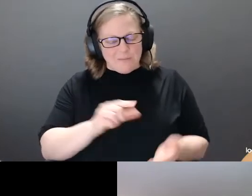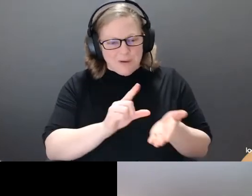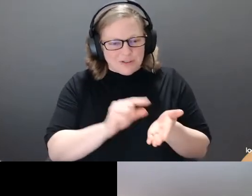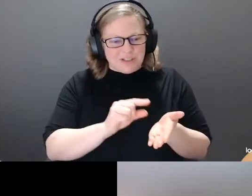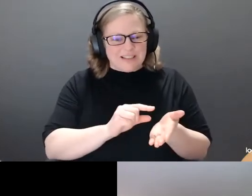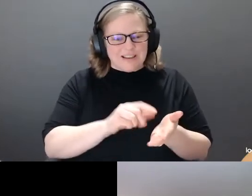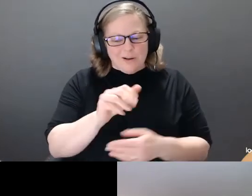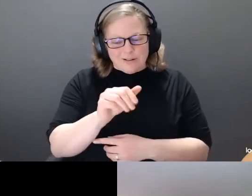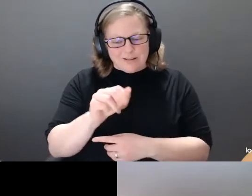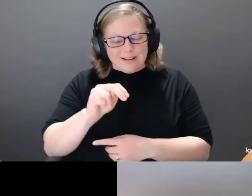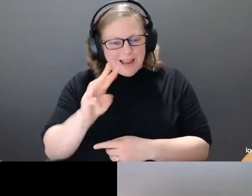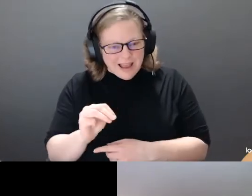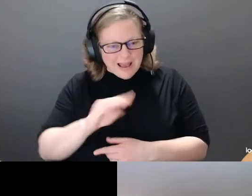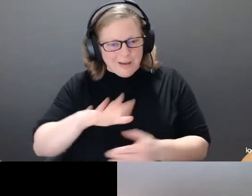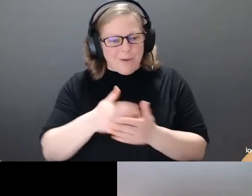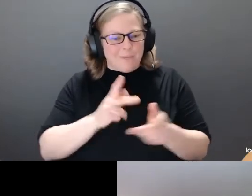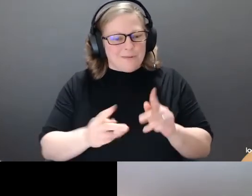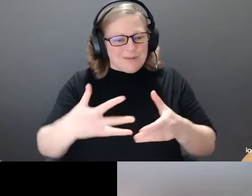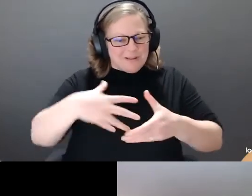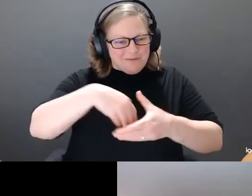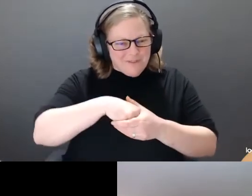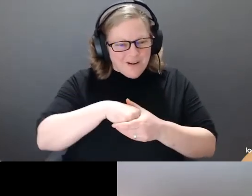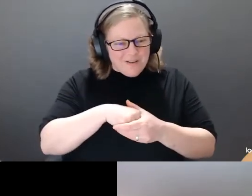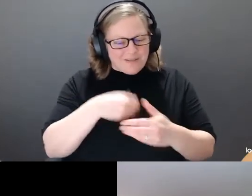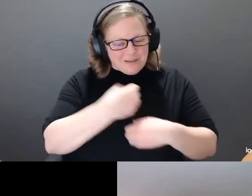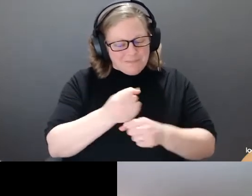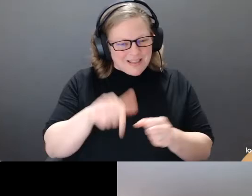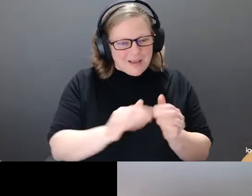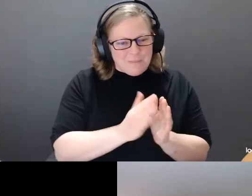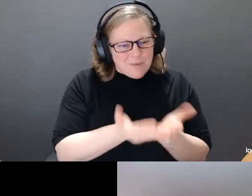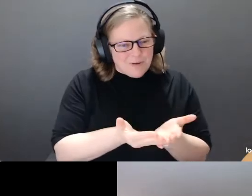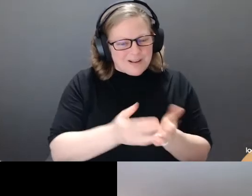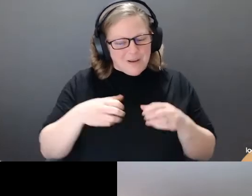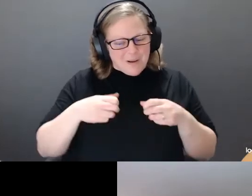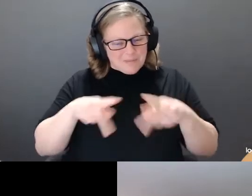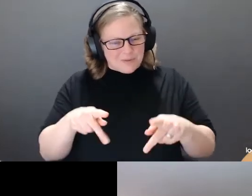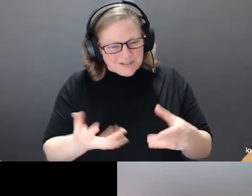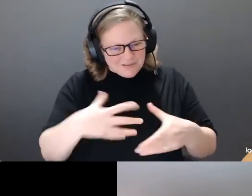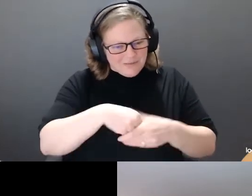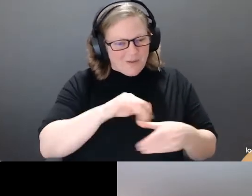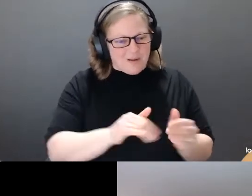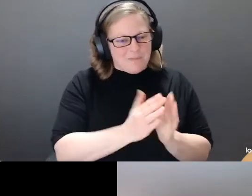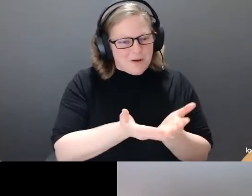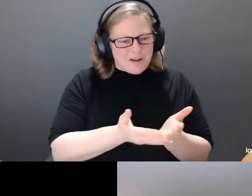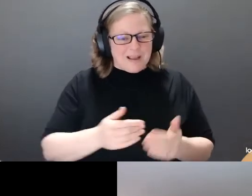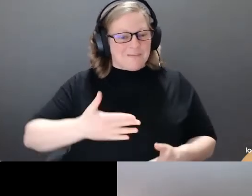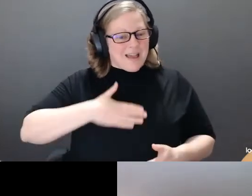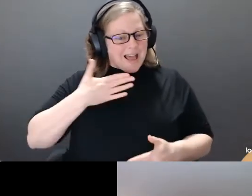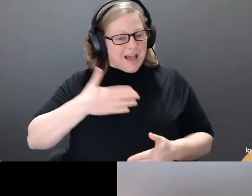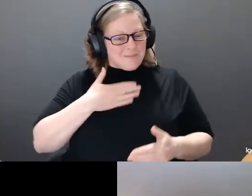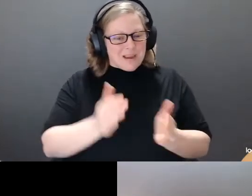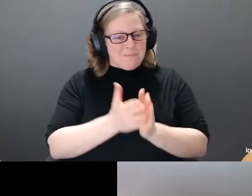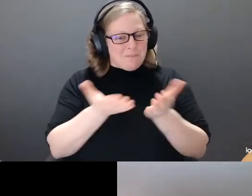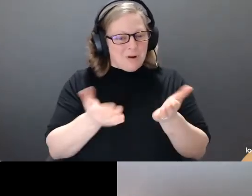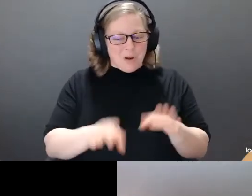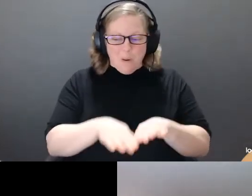involved in putting this book together and for the opportunity to be part of it. I'm glad the book is being launched in this complex